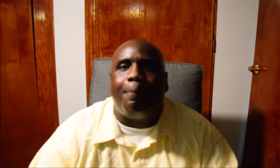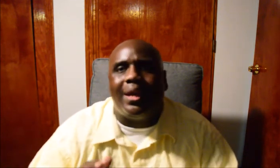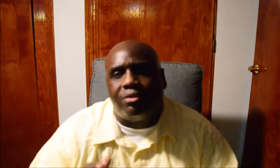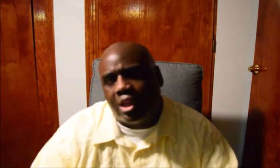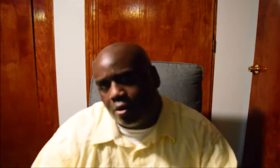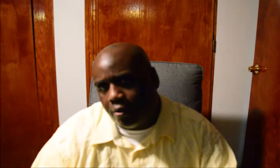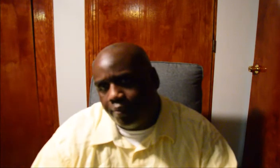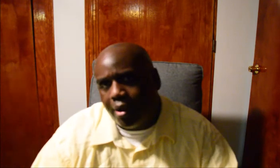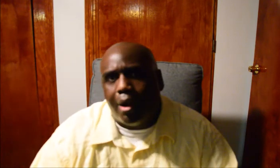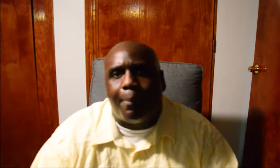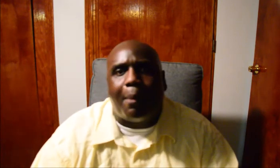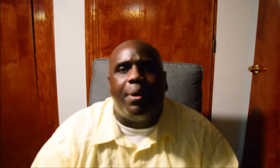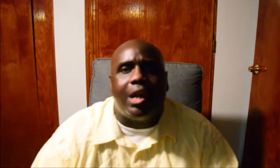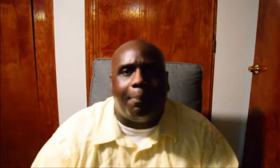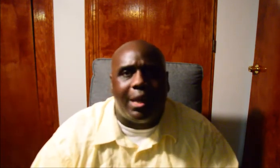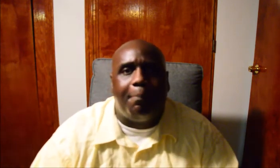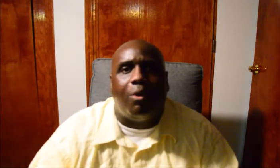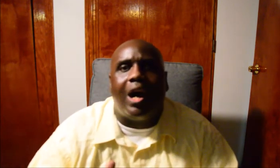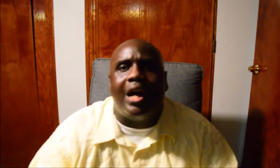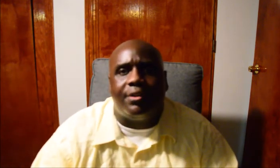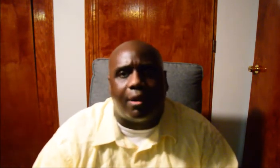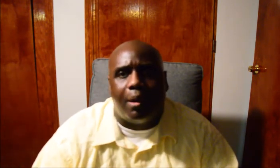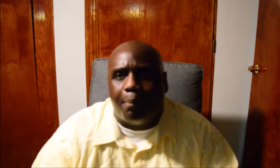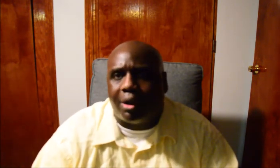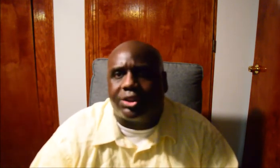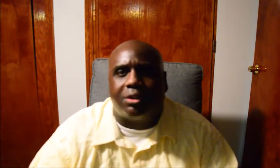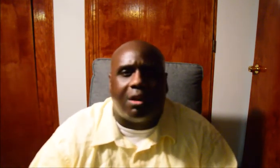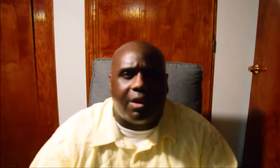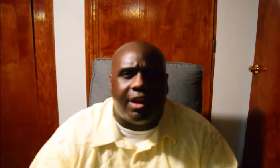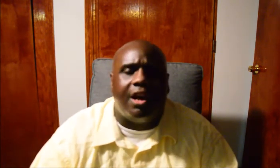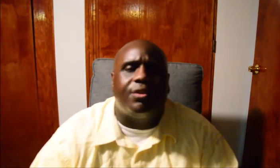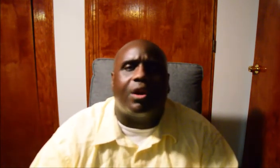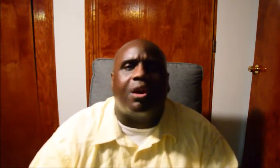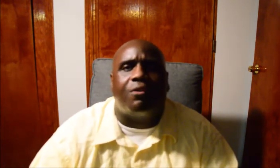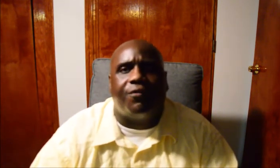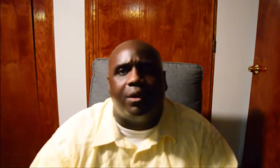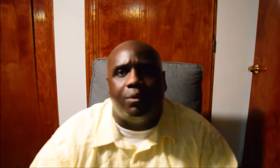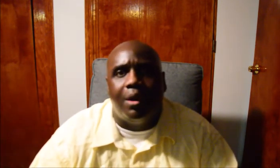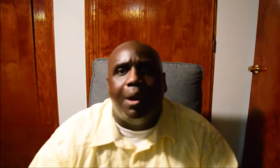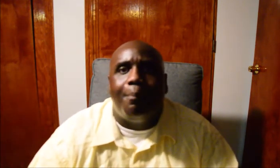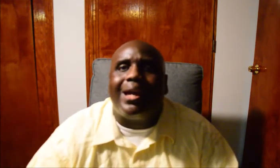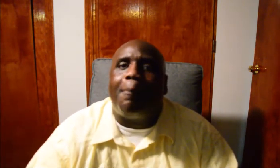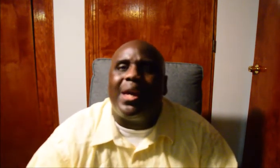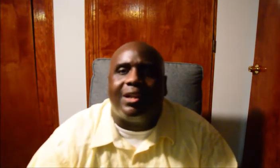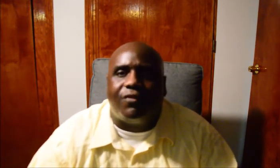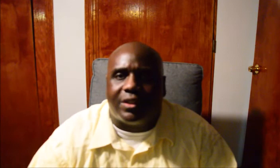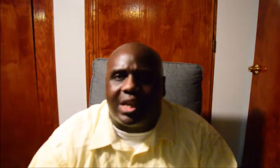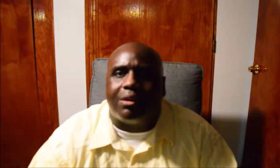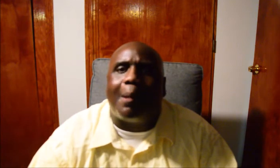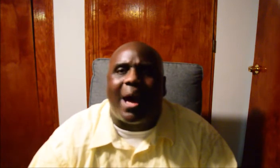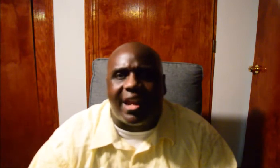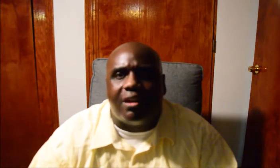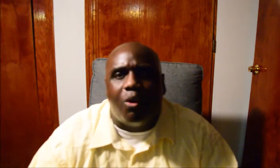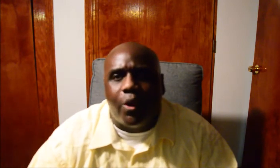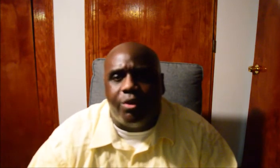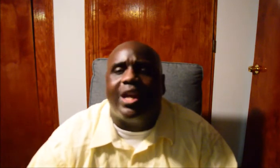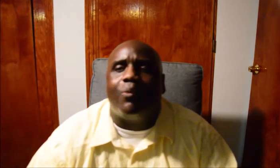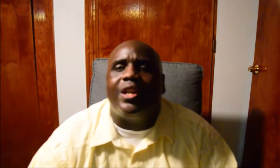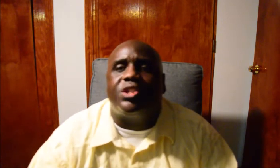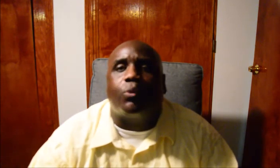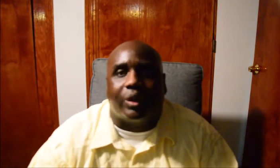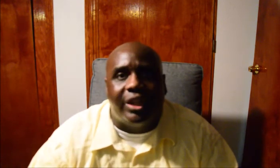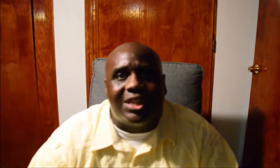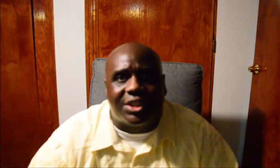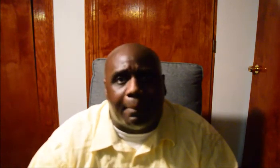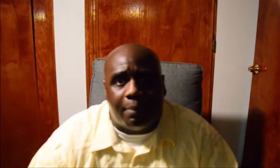if you're going to make a big deal about putting people under martial law and under a curfew, make a big deal about it when you